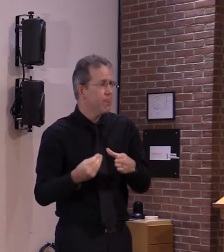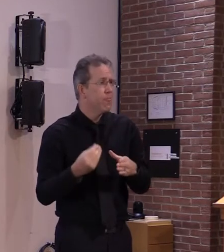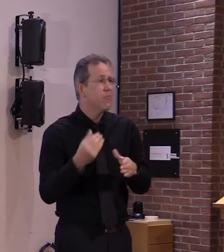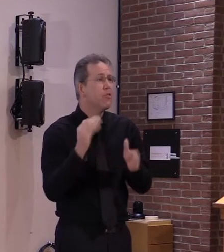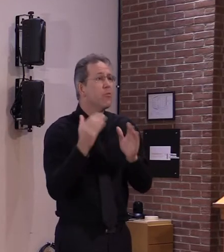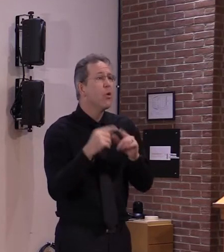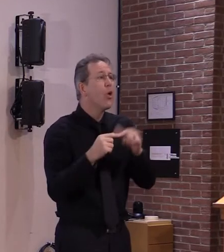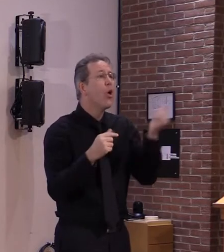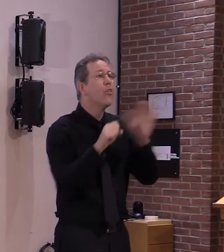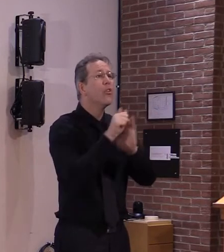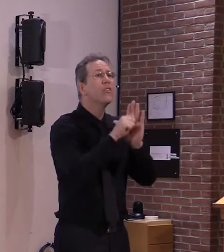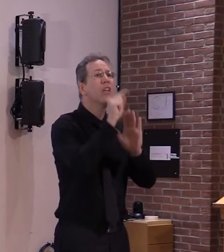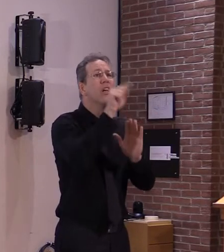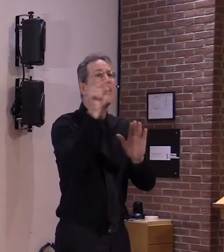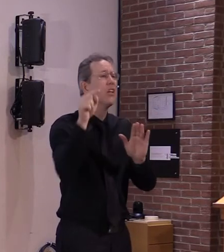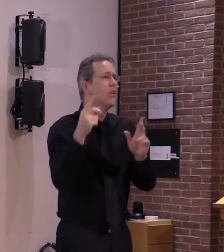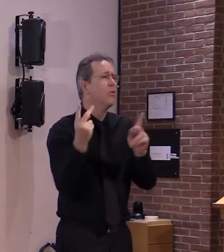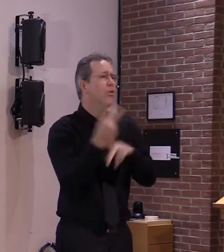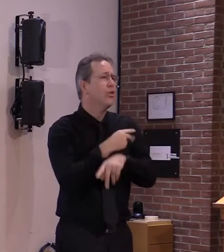with the u.s statistic